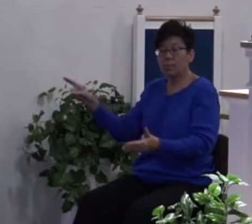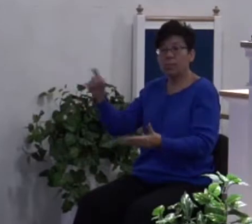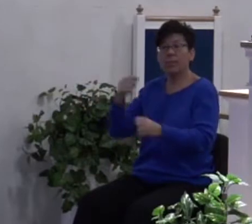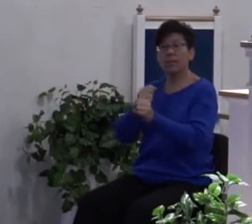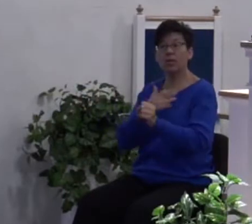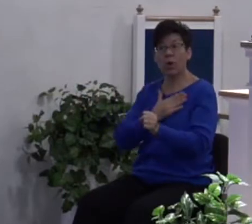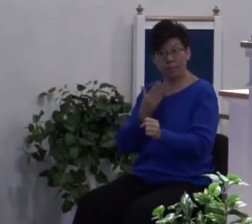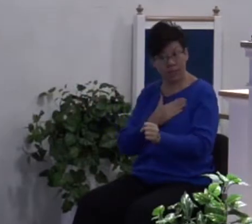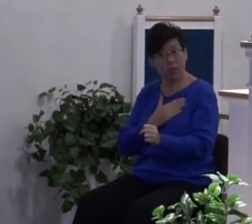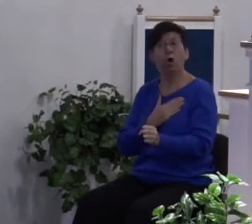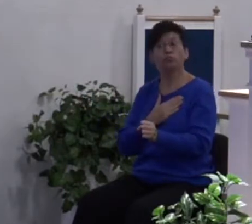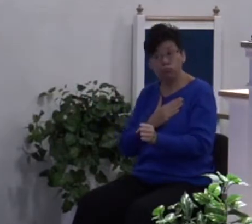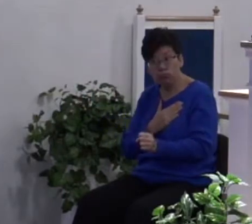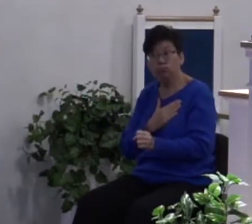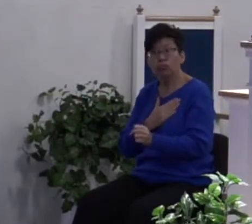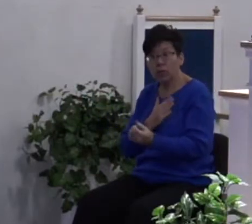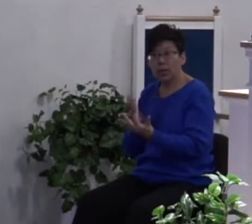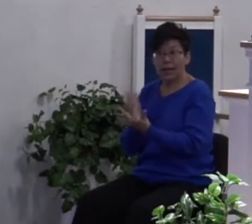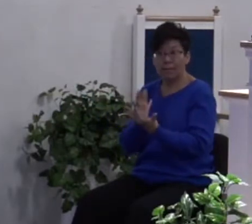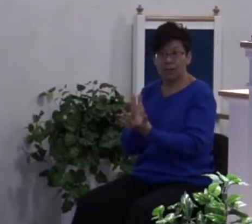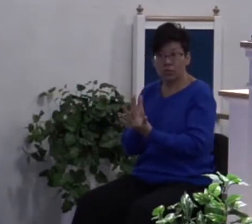happy in between getting on your nerves.